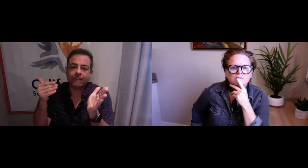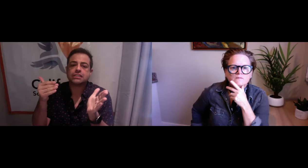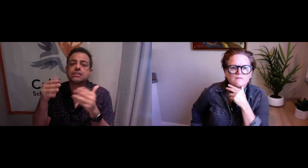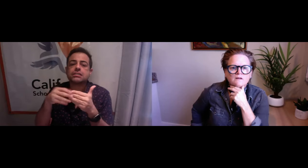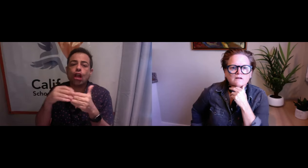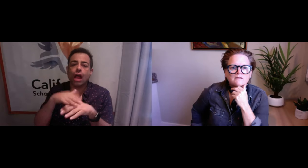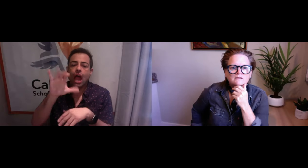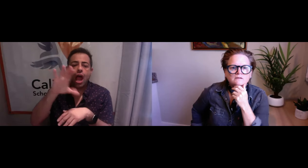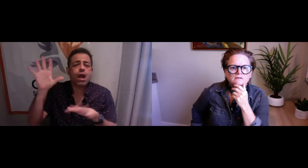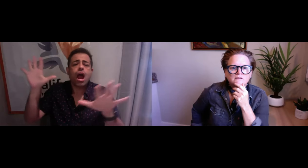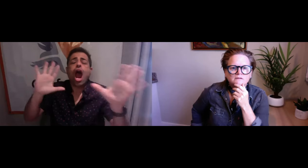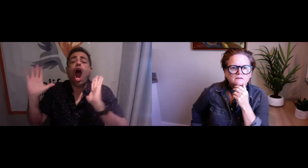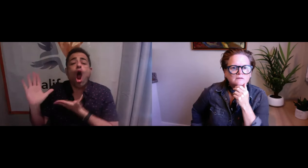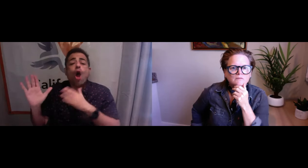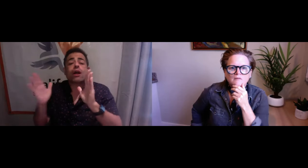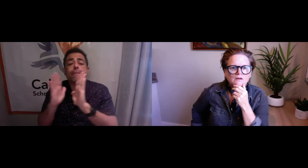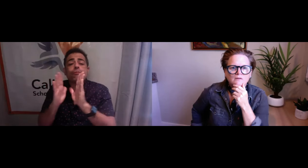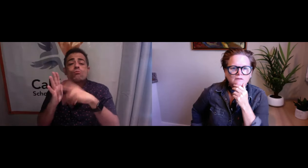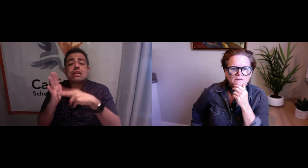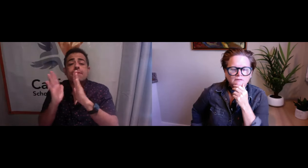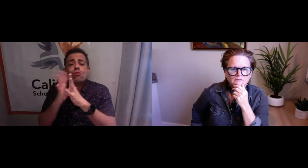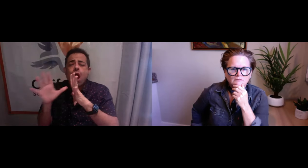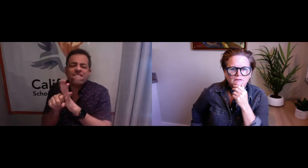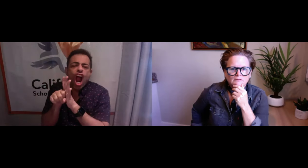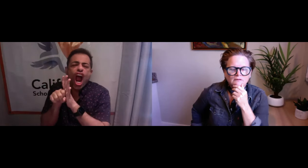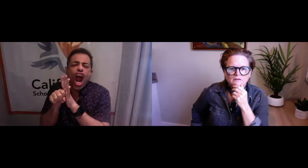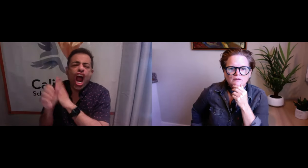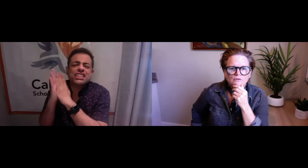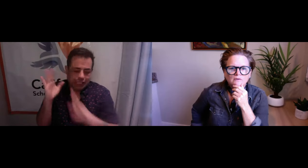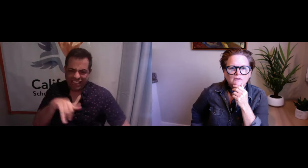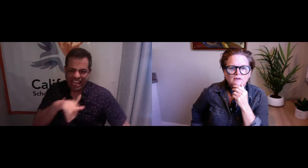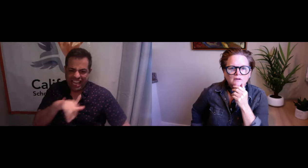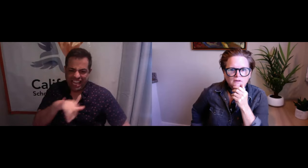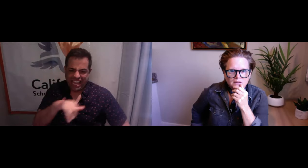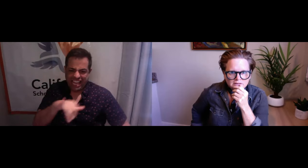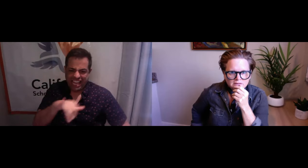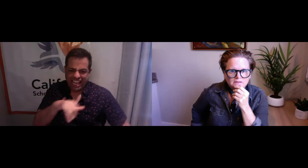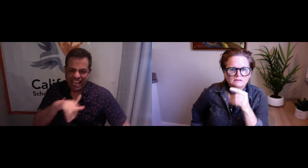And we put a lot, you know, thousands of dollars into this,